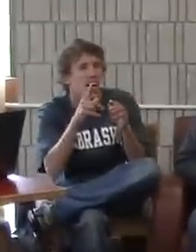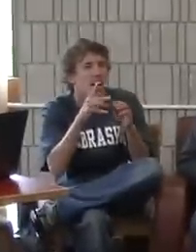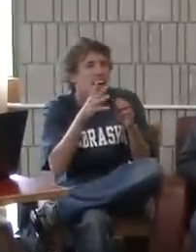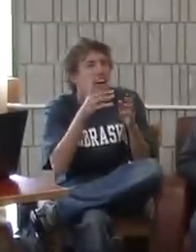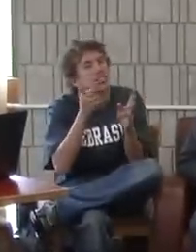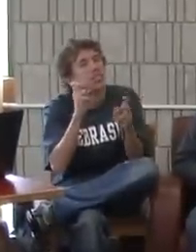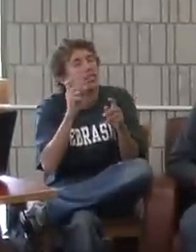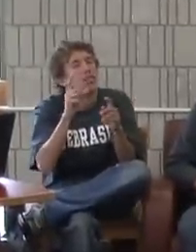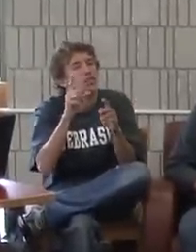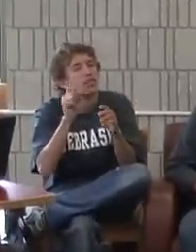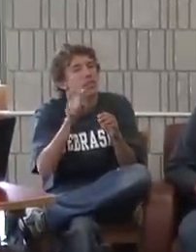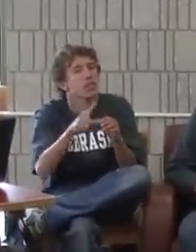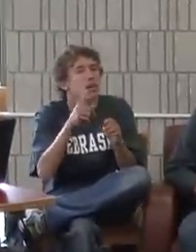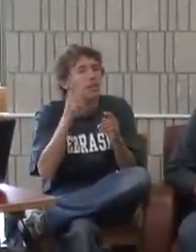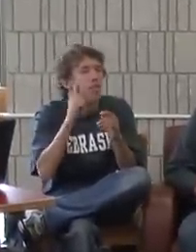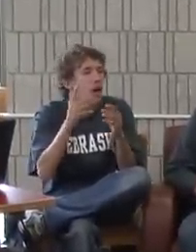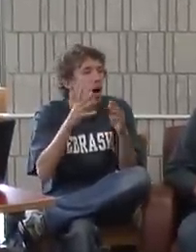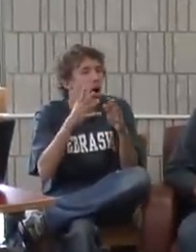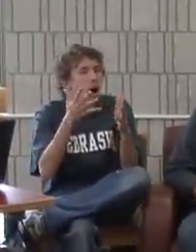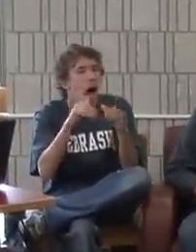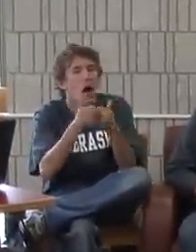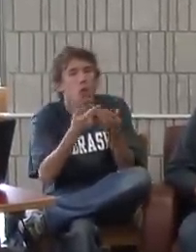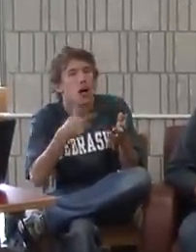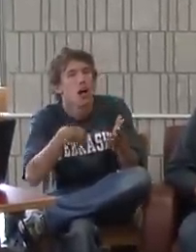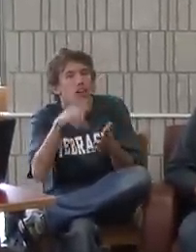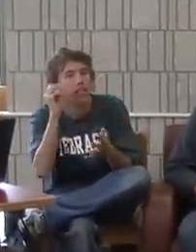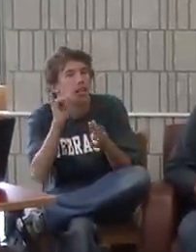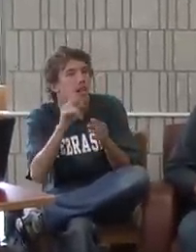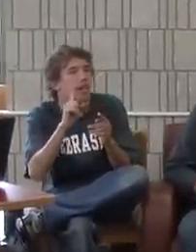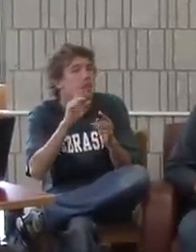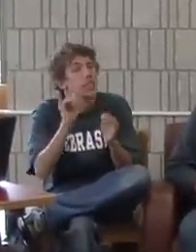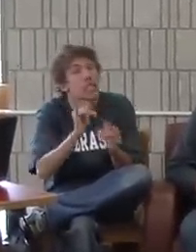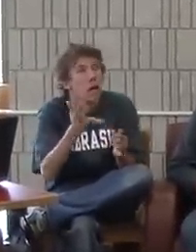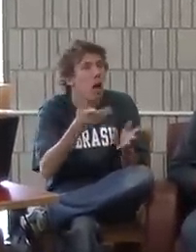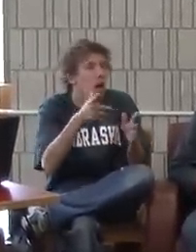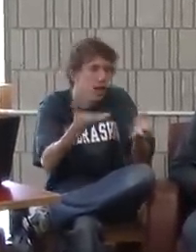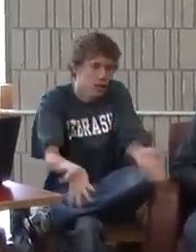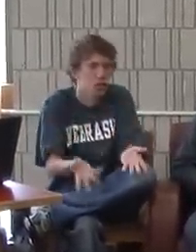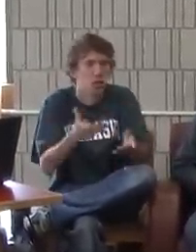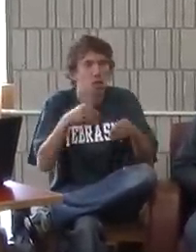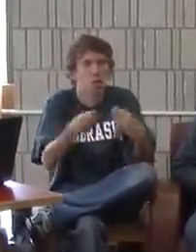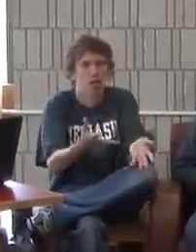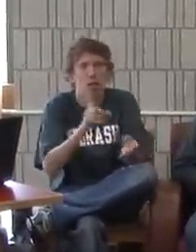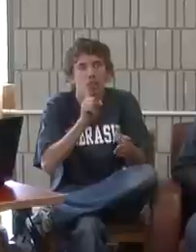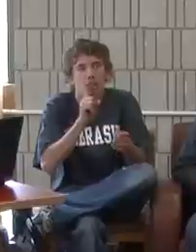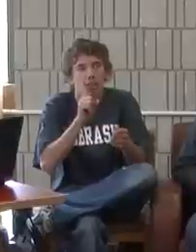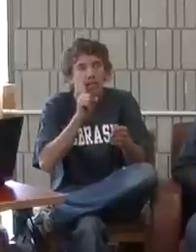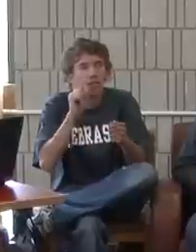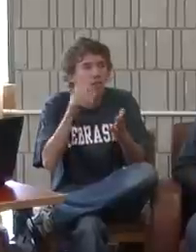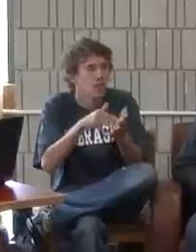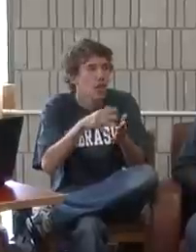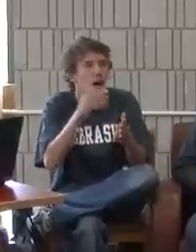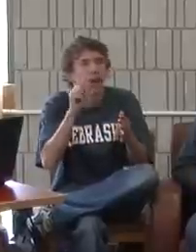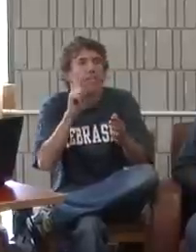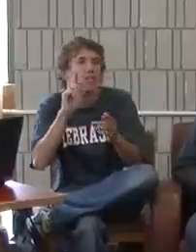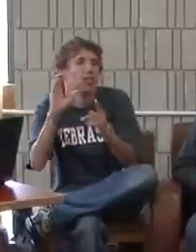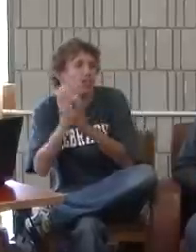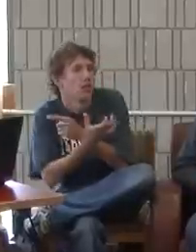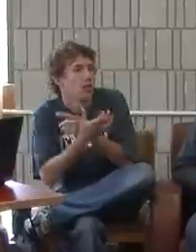Ask them. Ask them. How do I, like for example here, they provide deaf studies